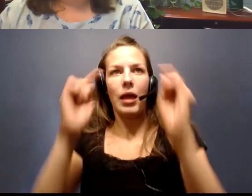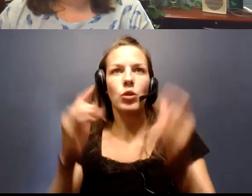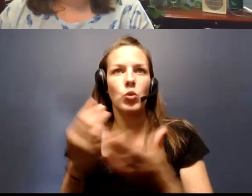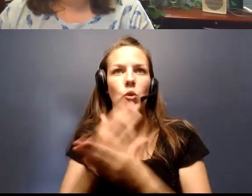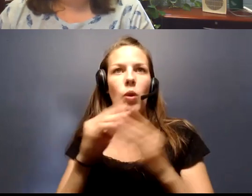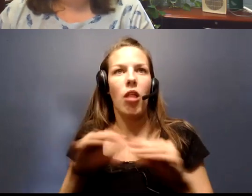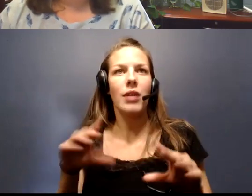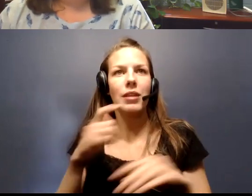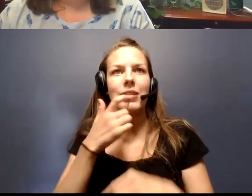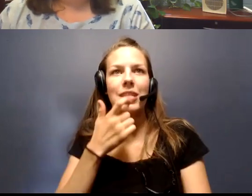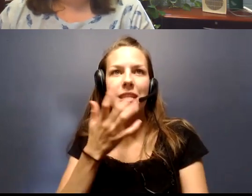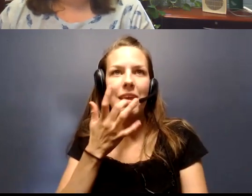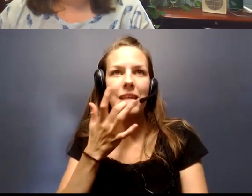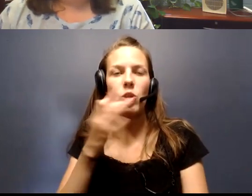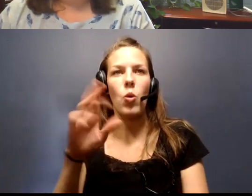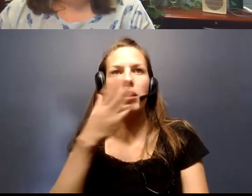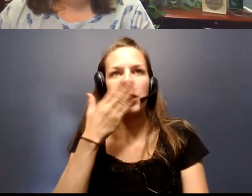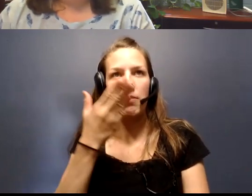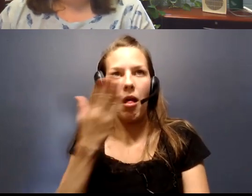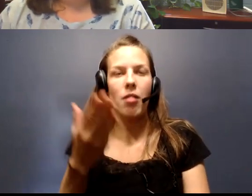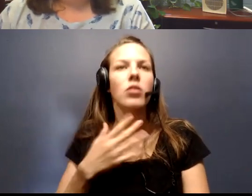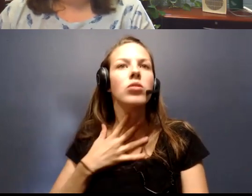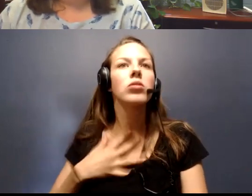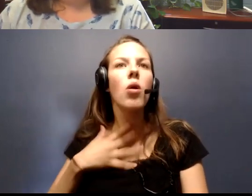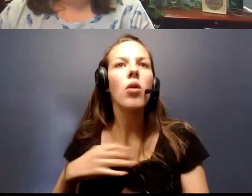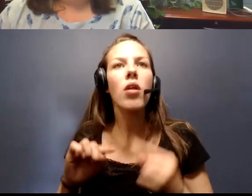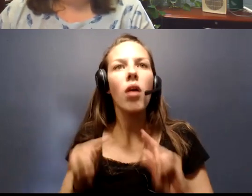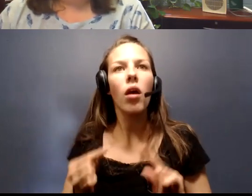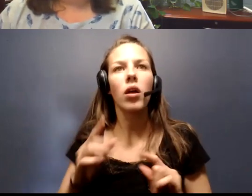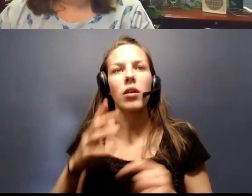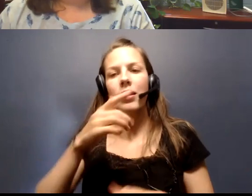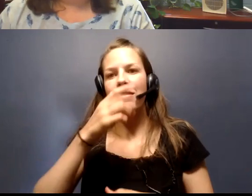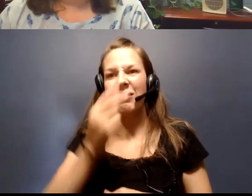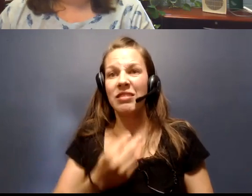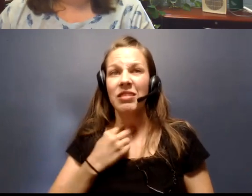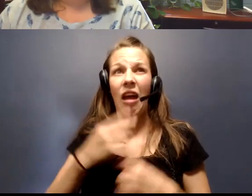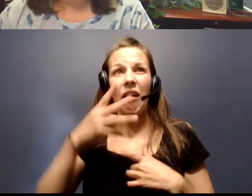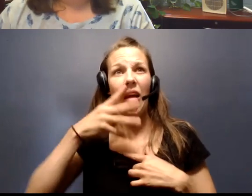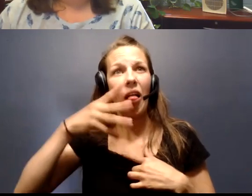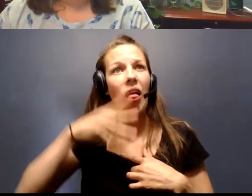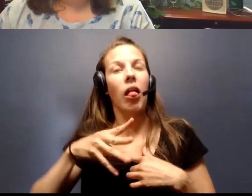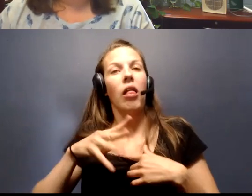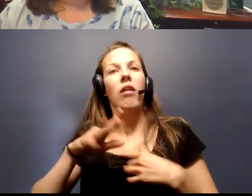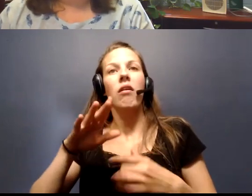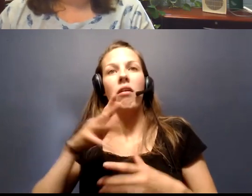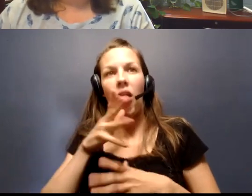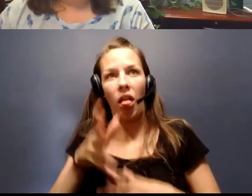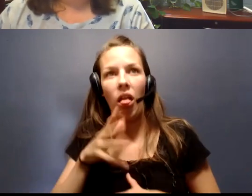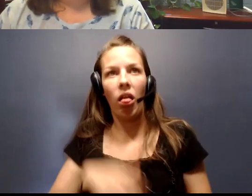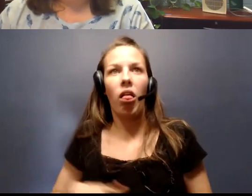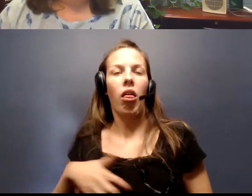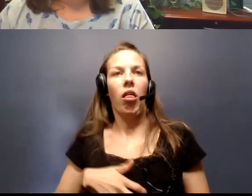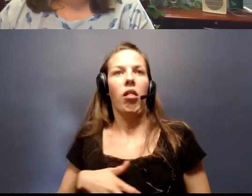taste or smell, sore throat, congestion or runny nose, nausea, vomiting, and diarrhea.